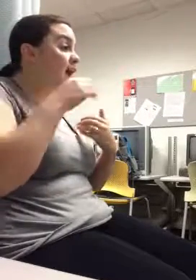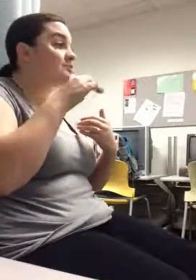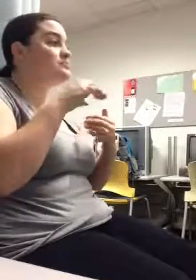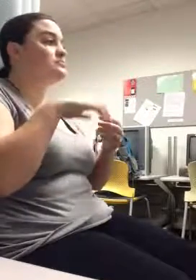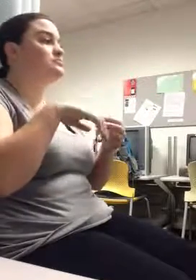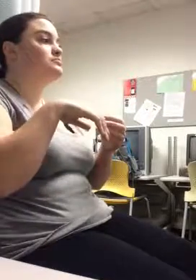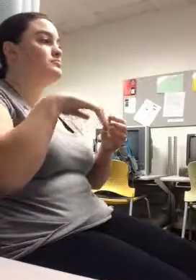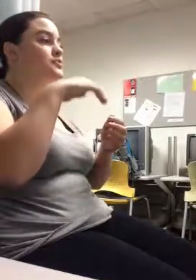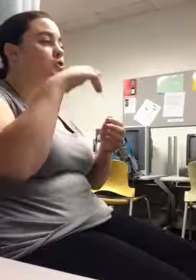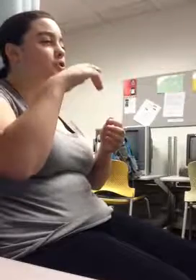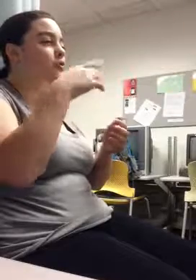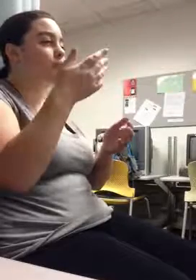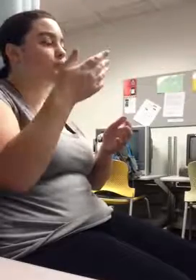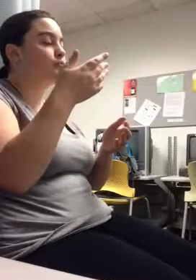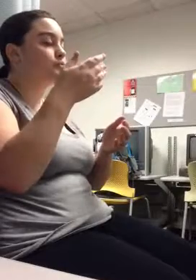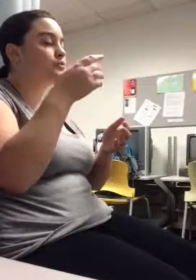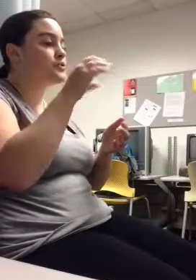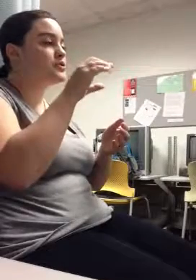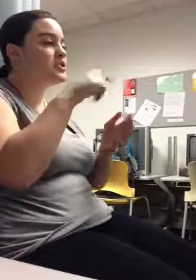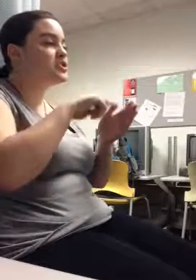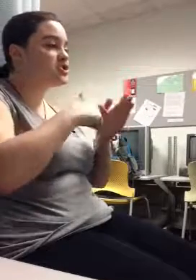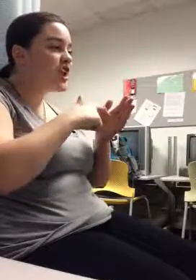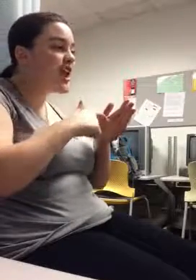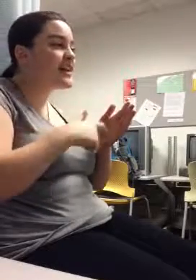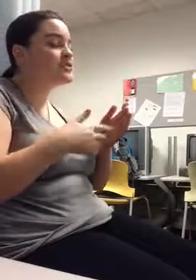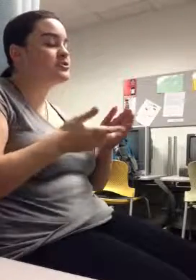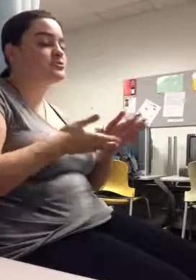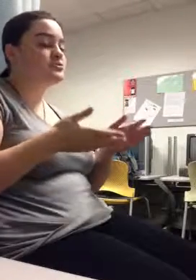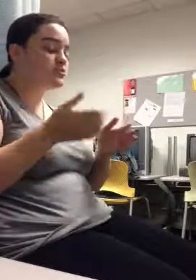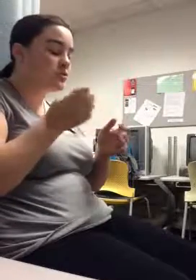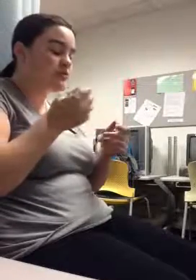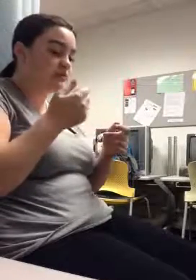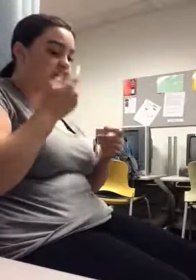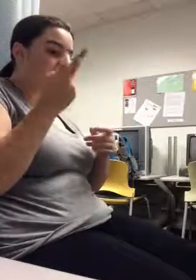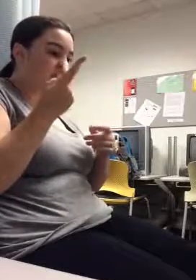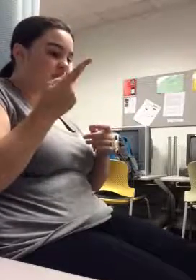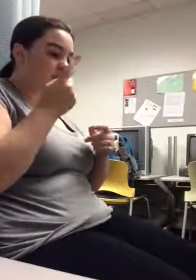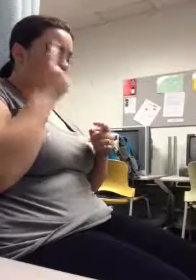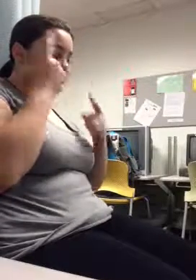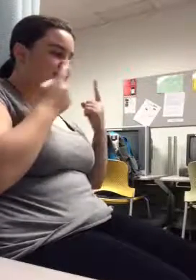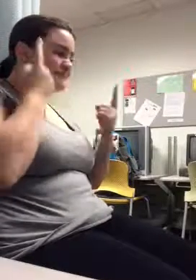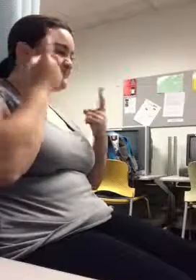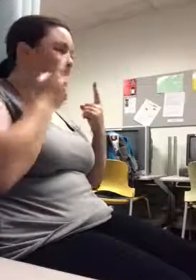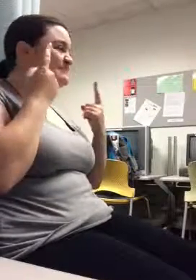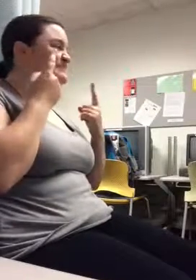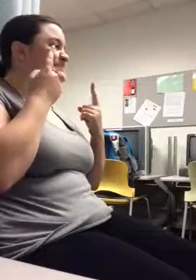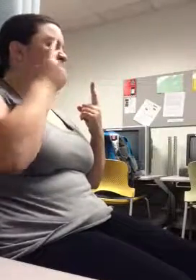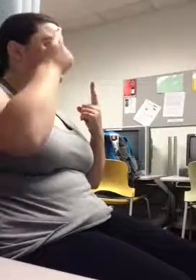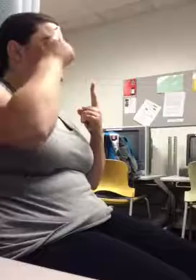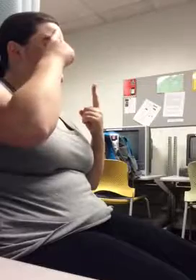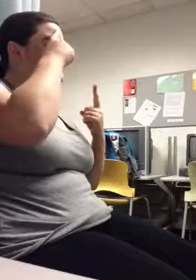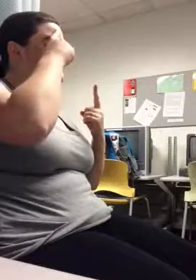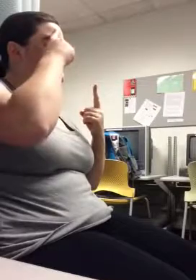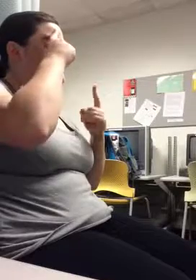So after a little more thinking, we decided or came to the conclusion